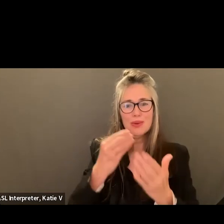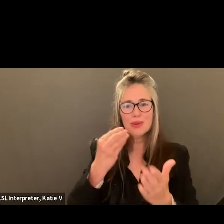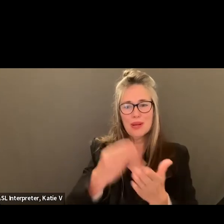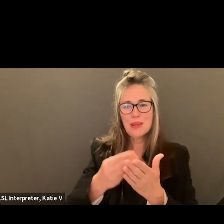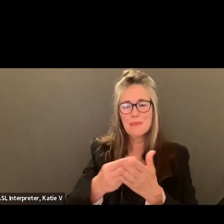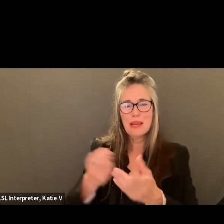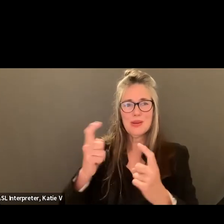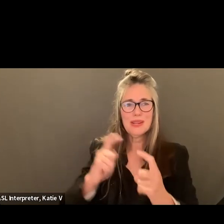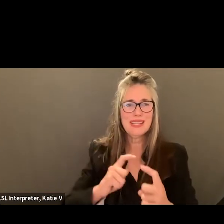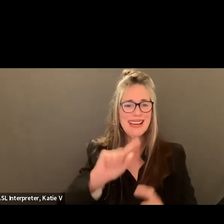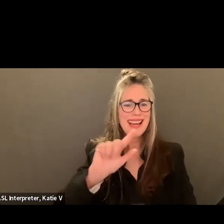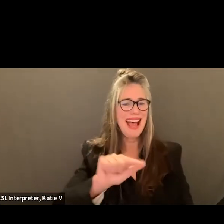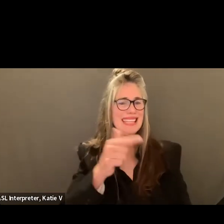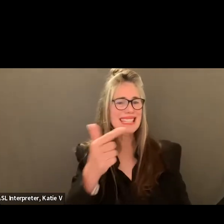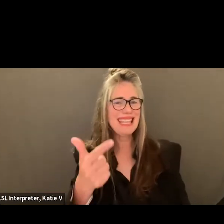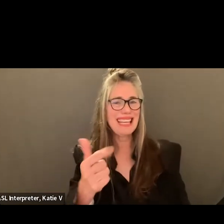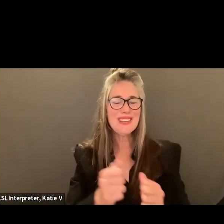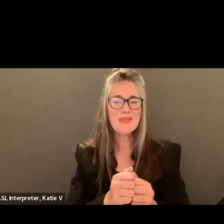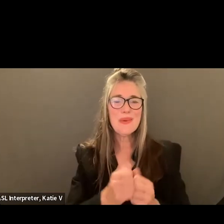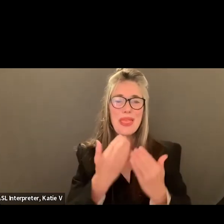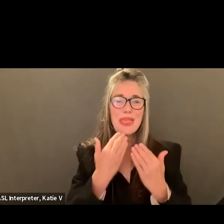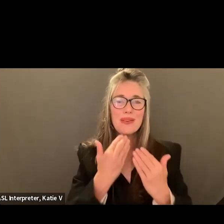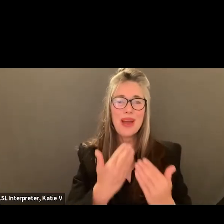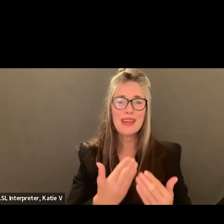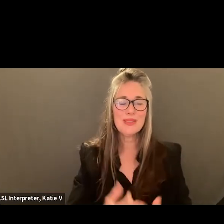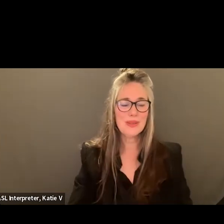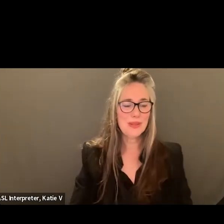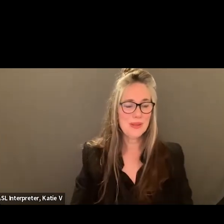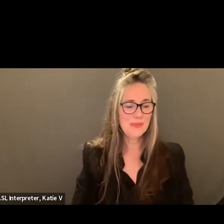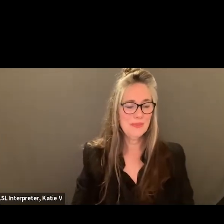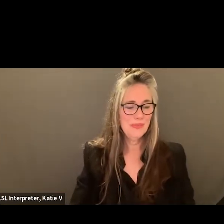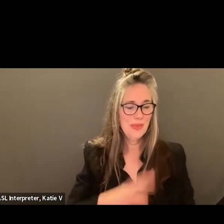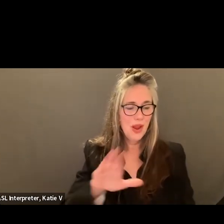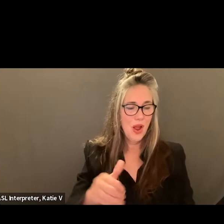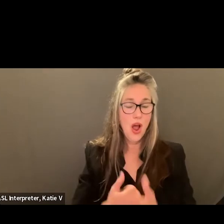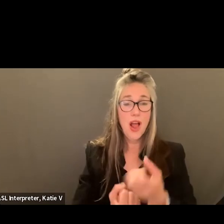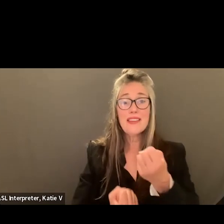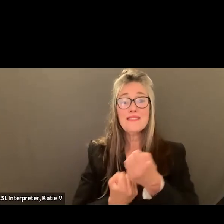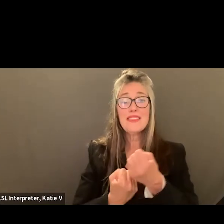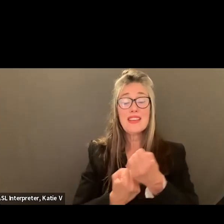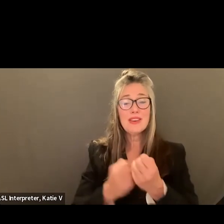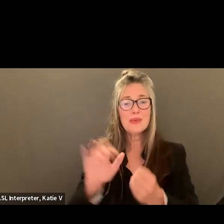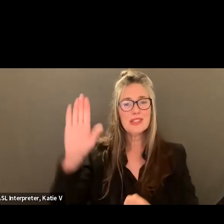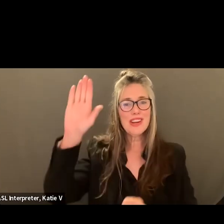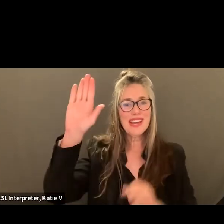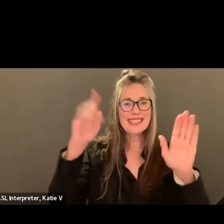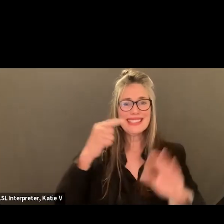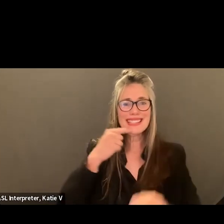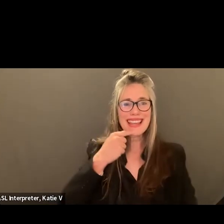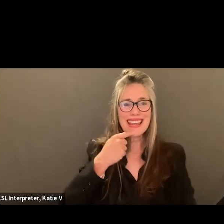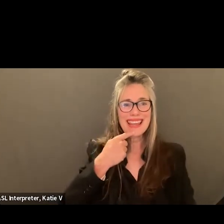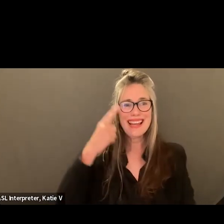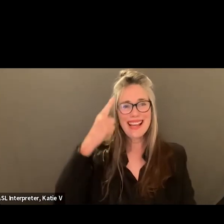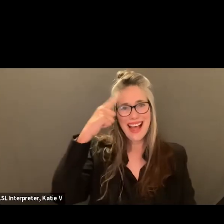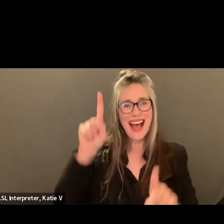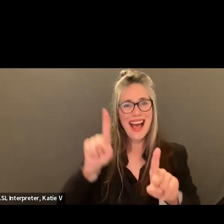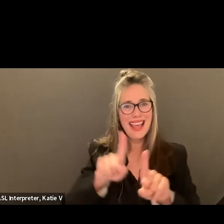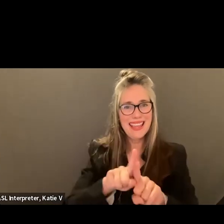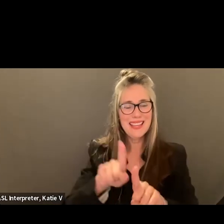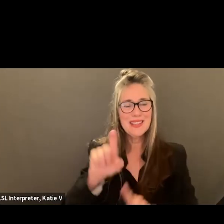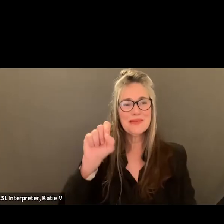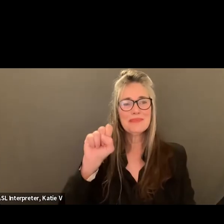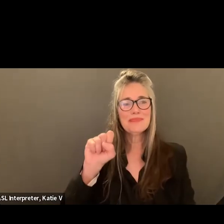And I second with gratitude. Okay. Thank you. All in favor, please raise your hand and say aye. Aye. Okay.